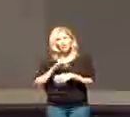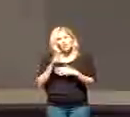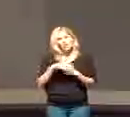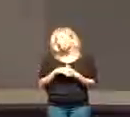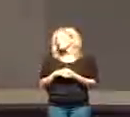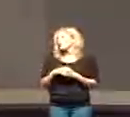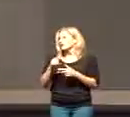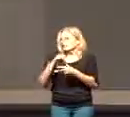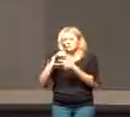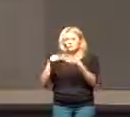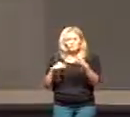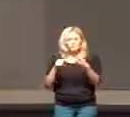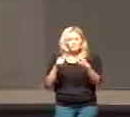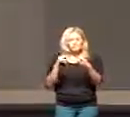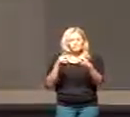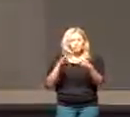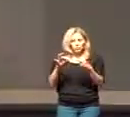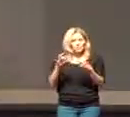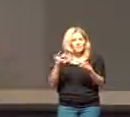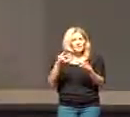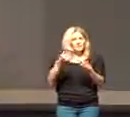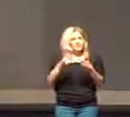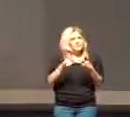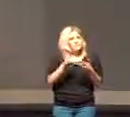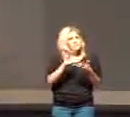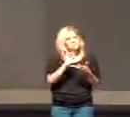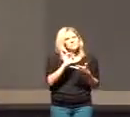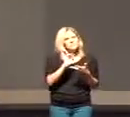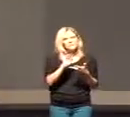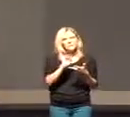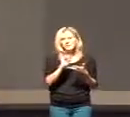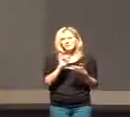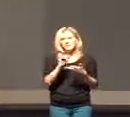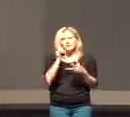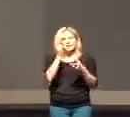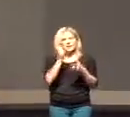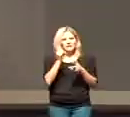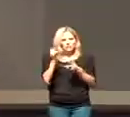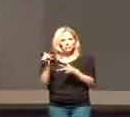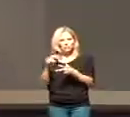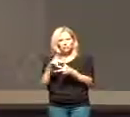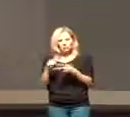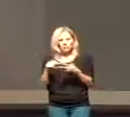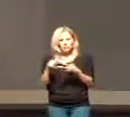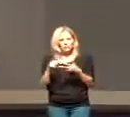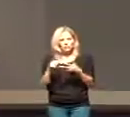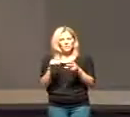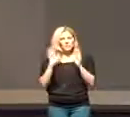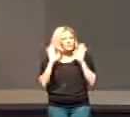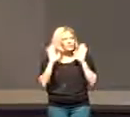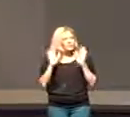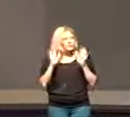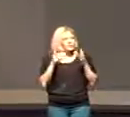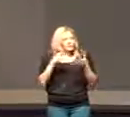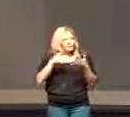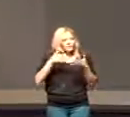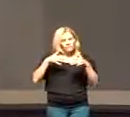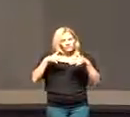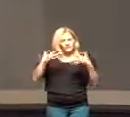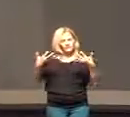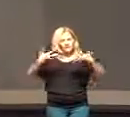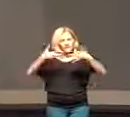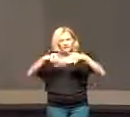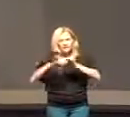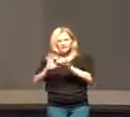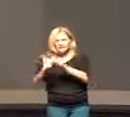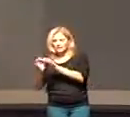We're be looking at three accounts that in some ways could almost be considered individually, but we see this incredible flow as